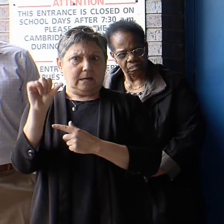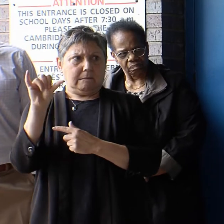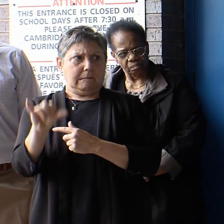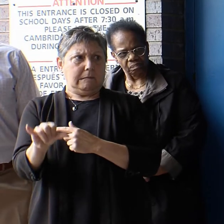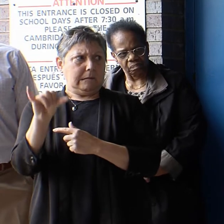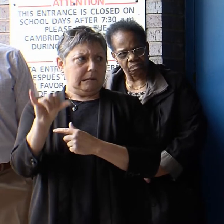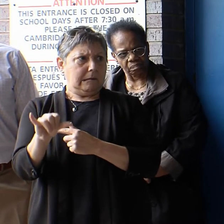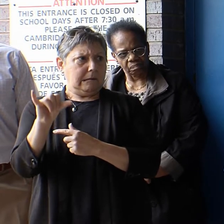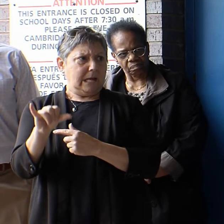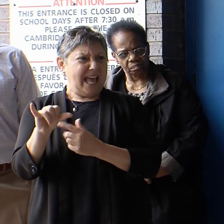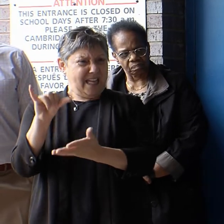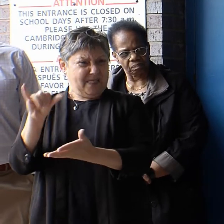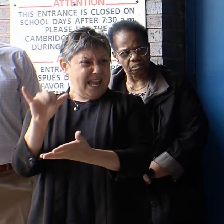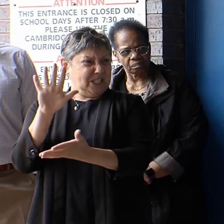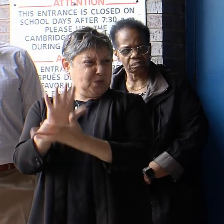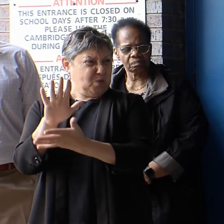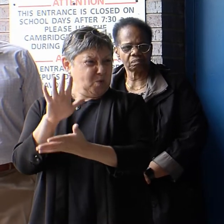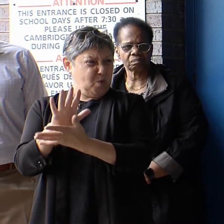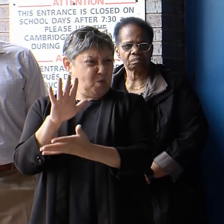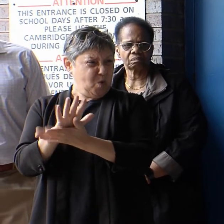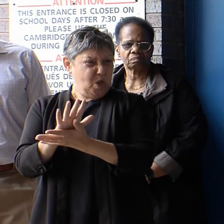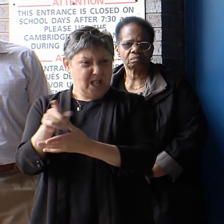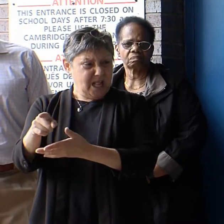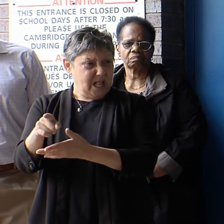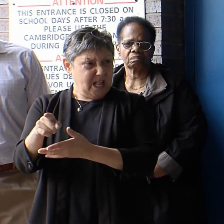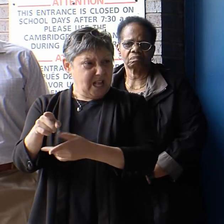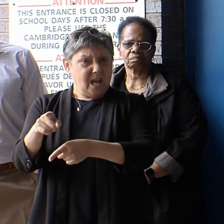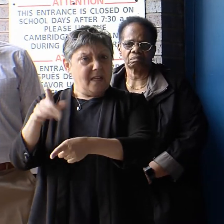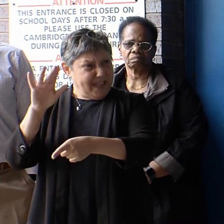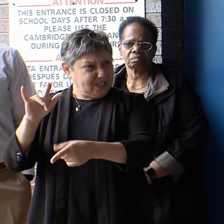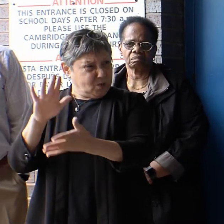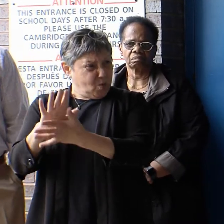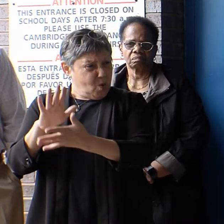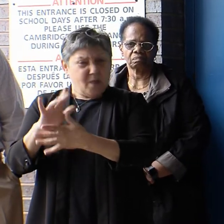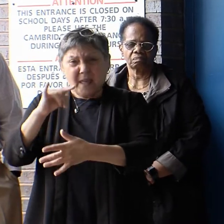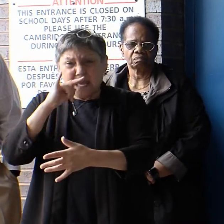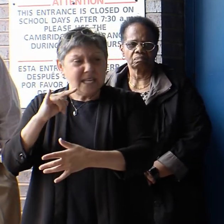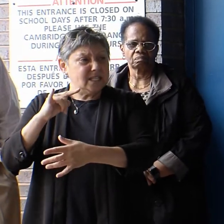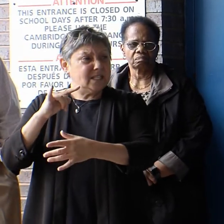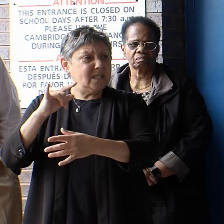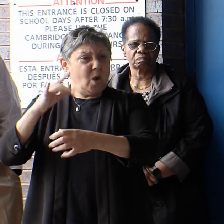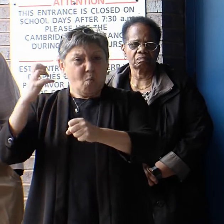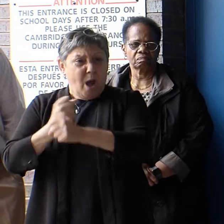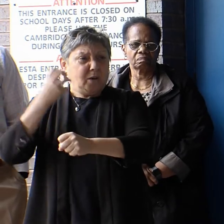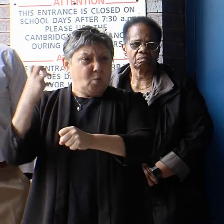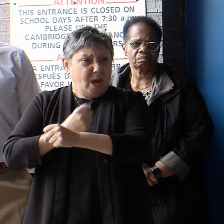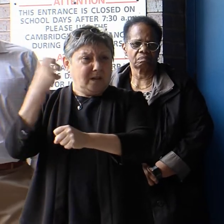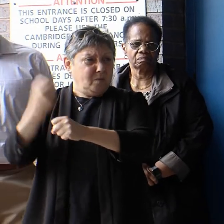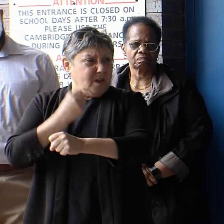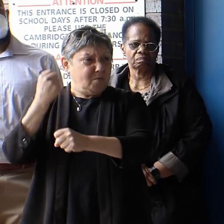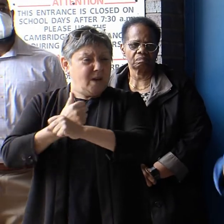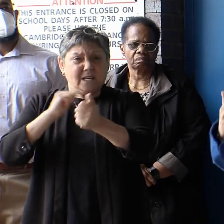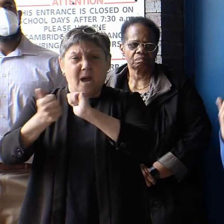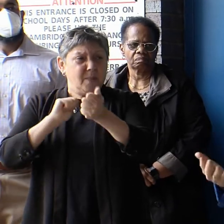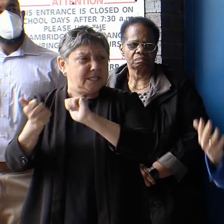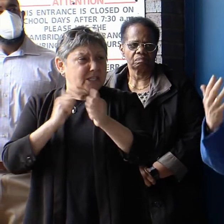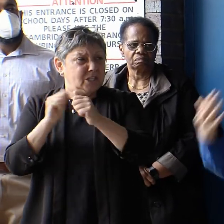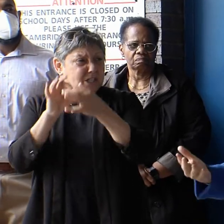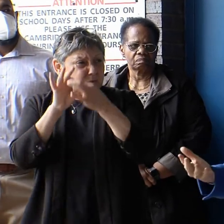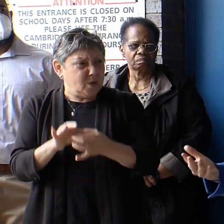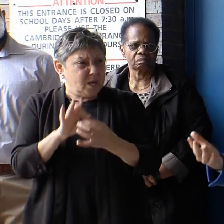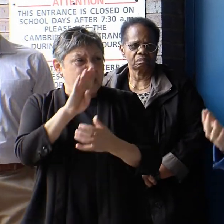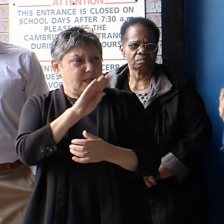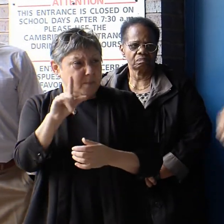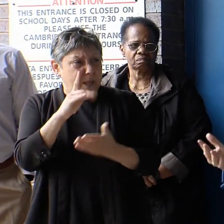kids who won in competitions on the Bill of Rights and the Constitution and had